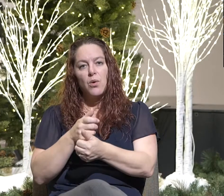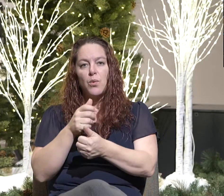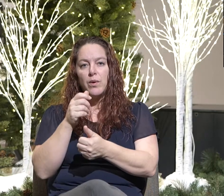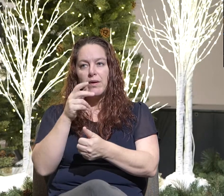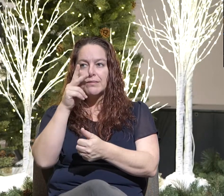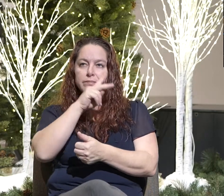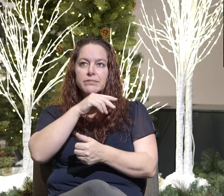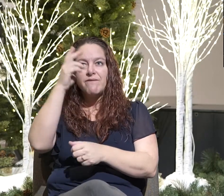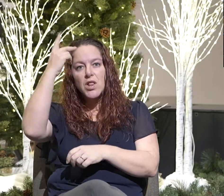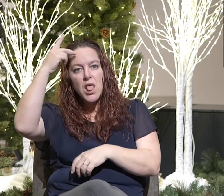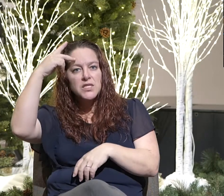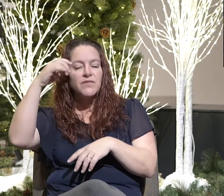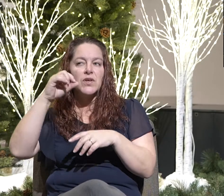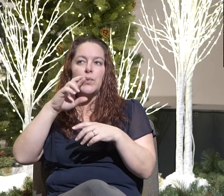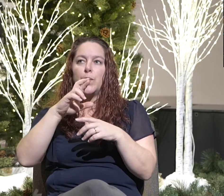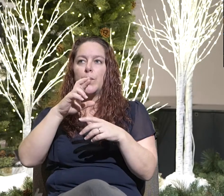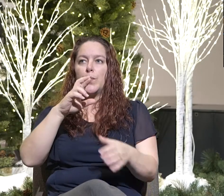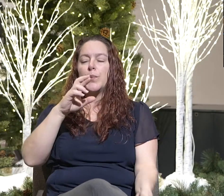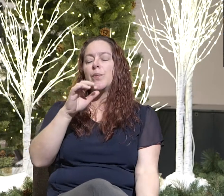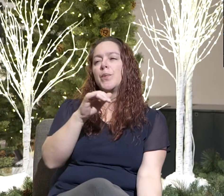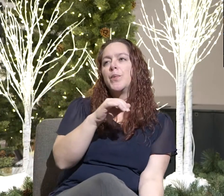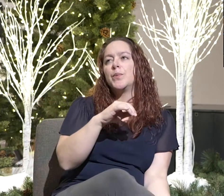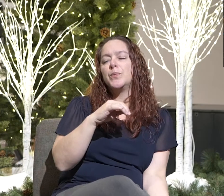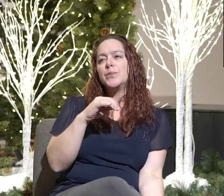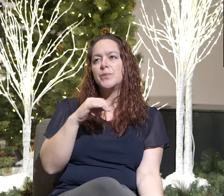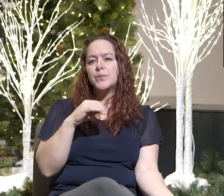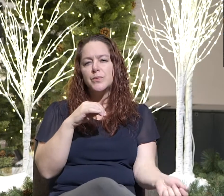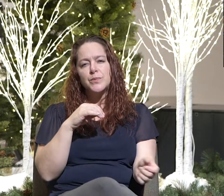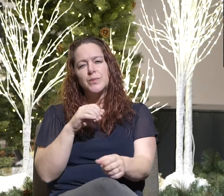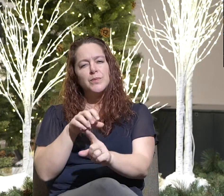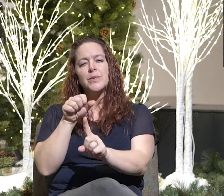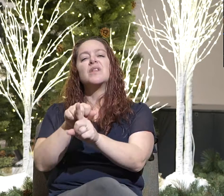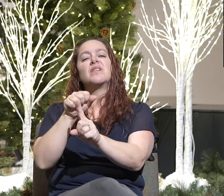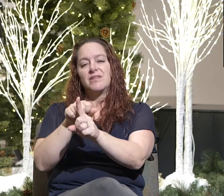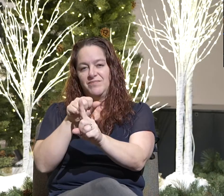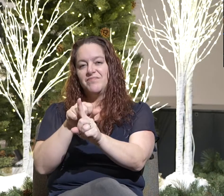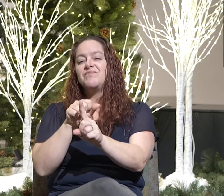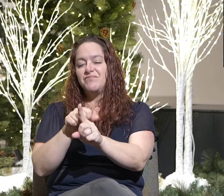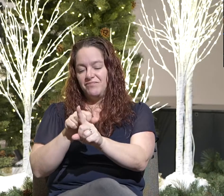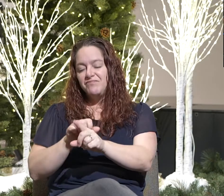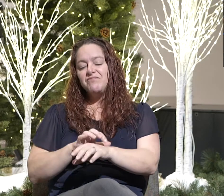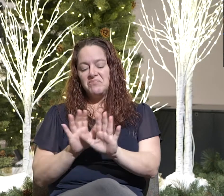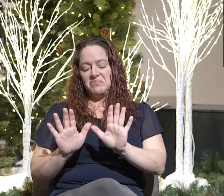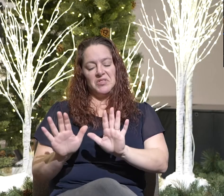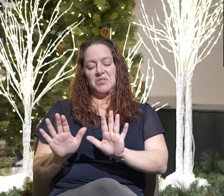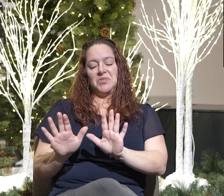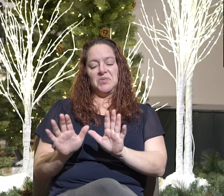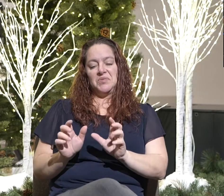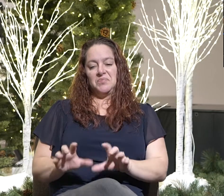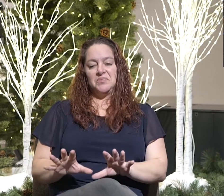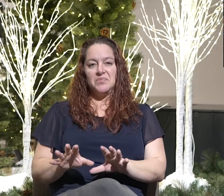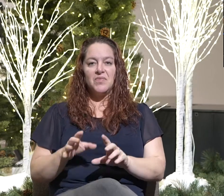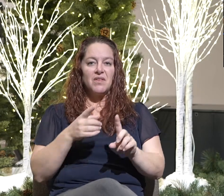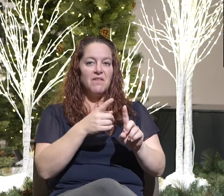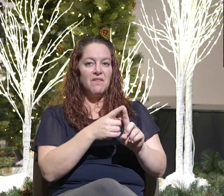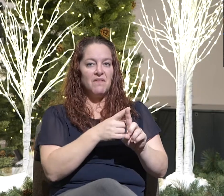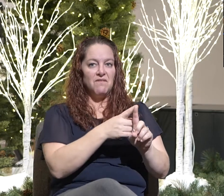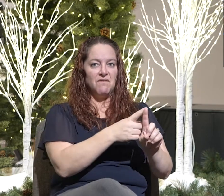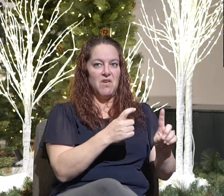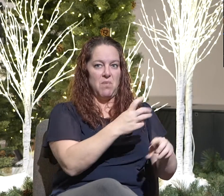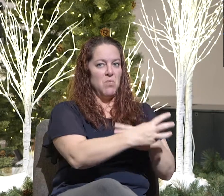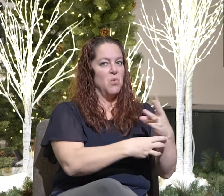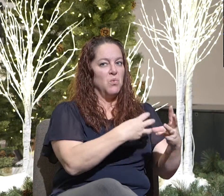and elemental spiritual forces of this world. rather than on Christ.